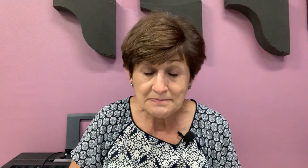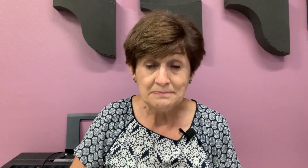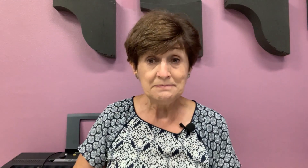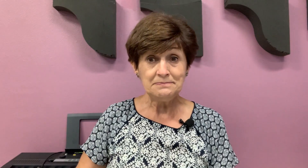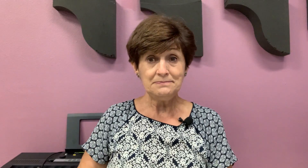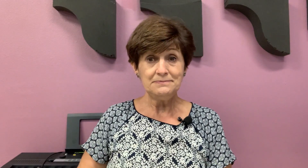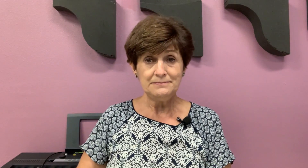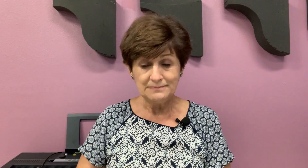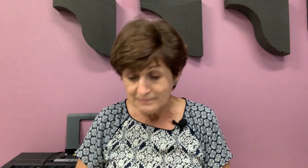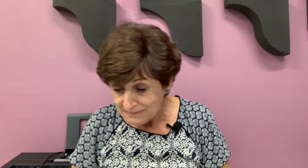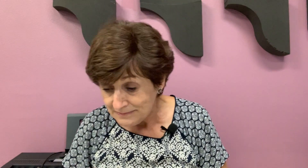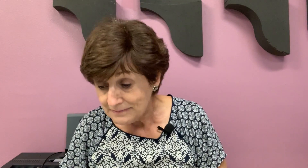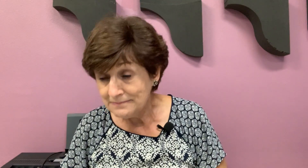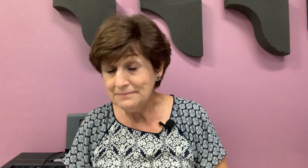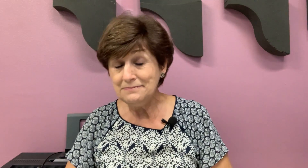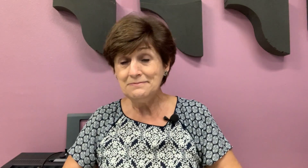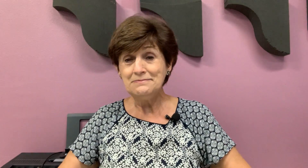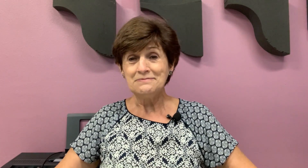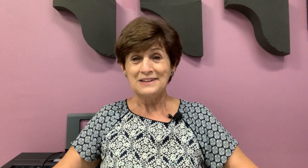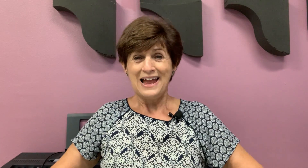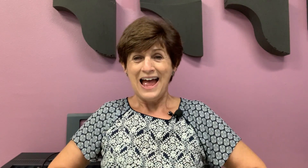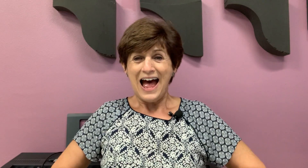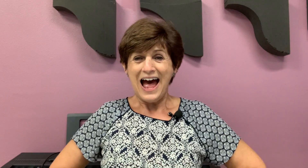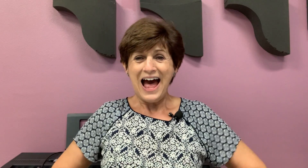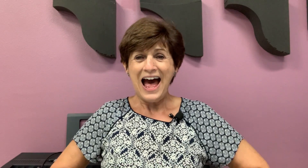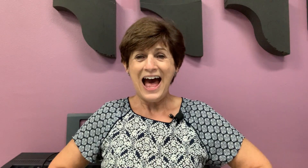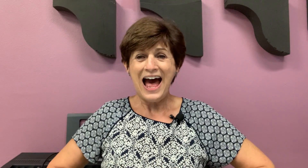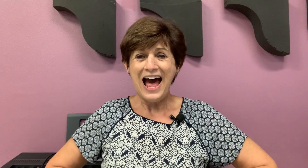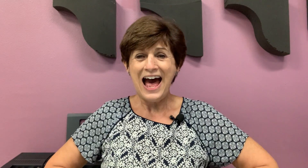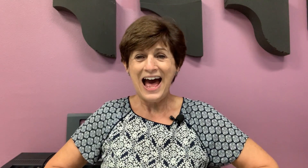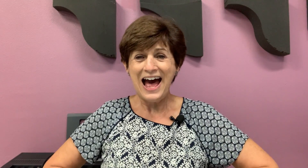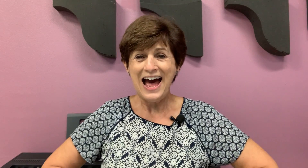Mmm, mmm, ah, ah.